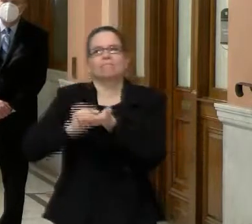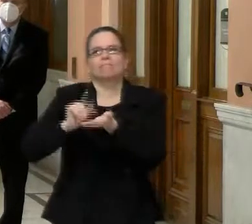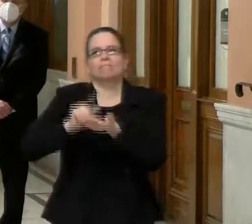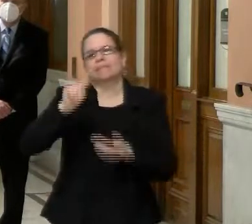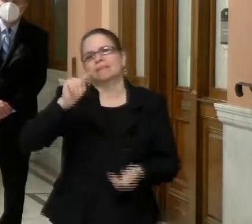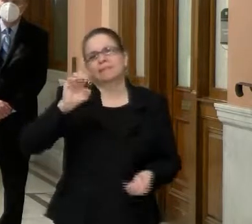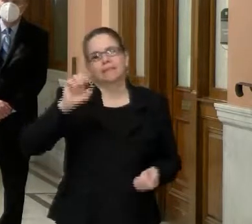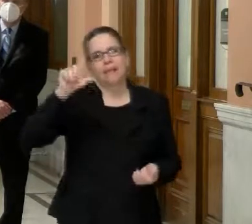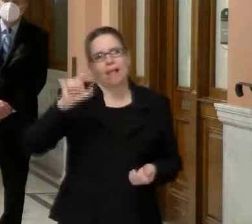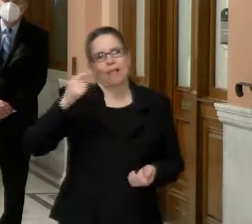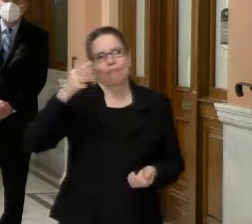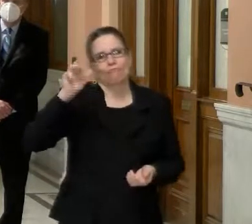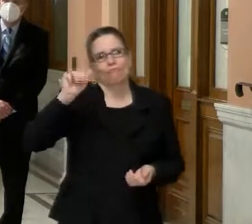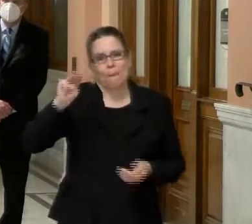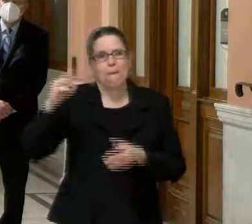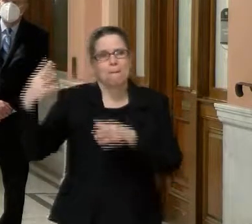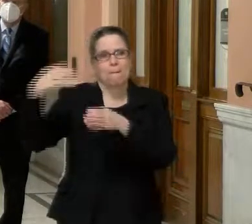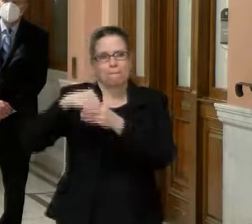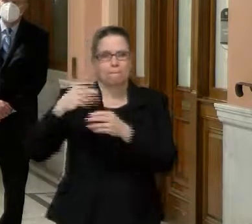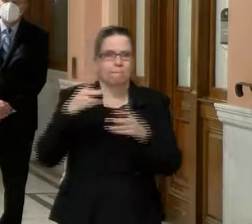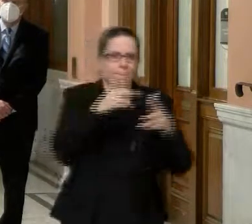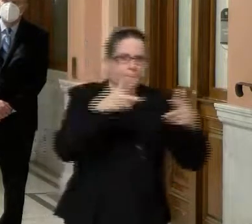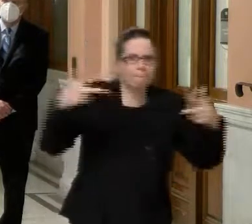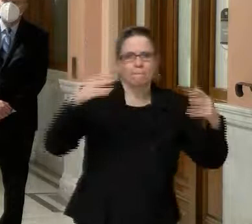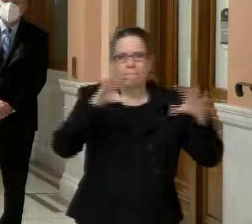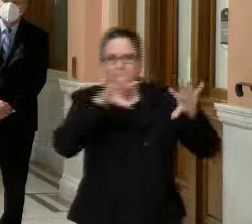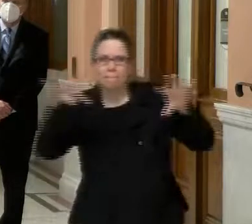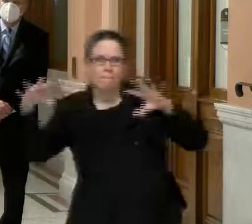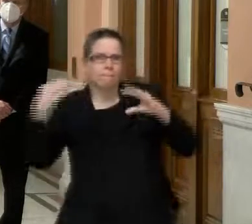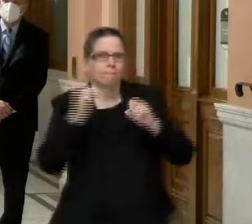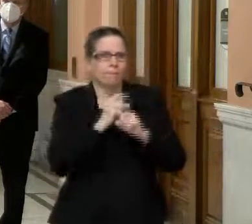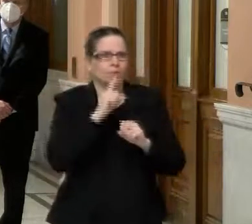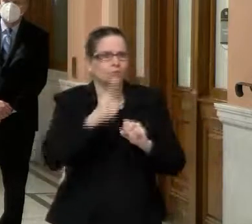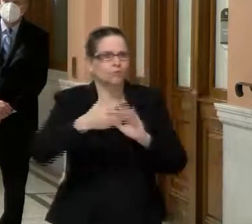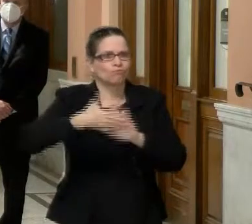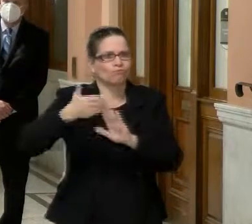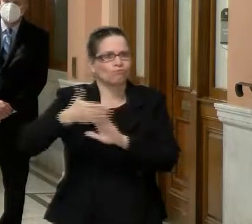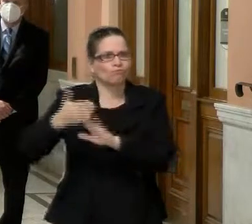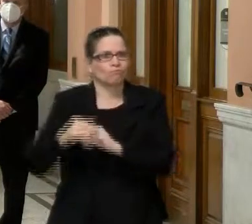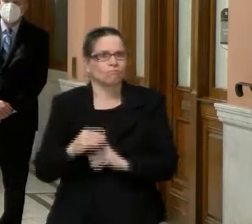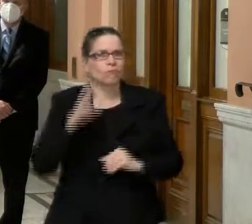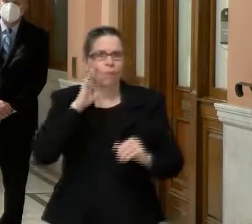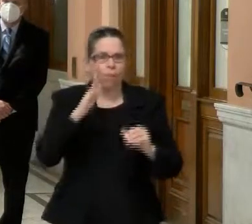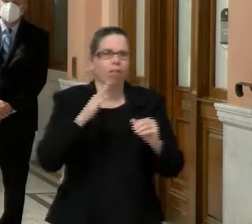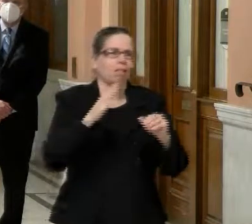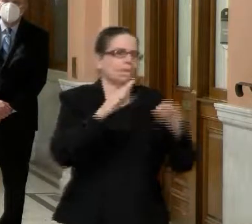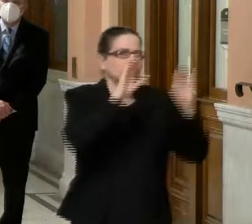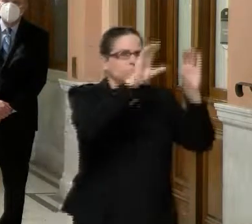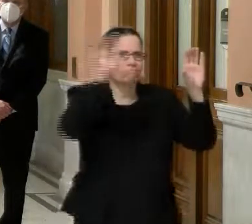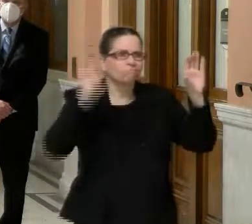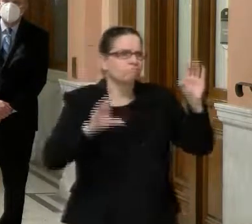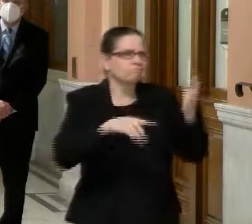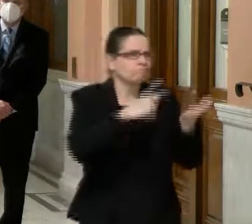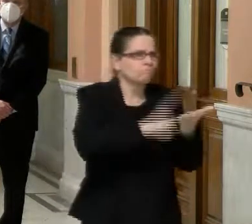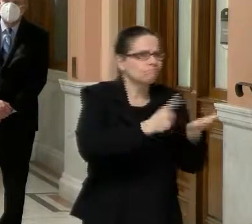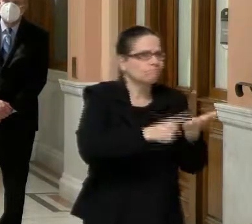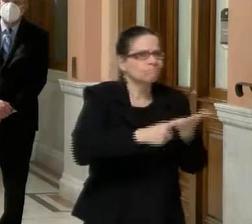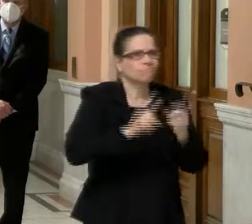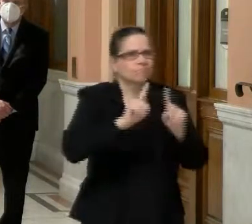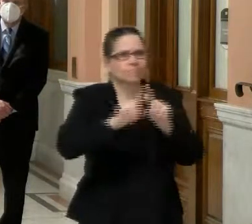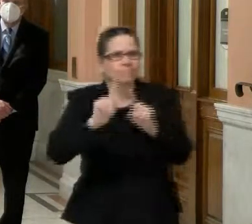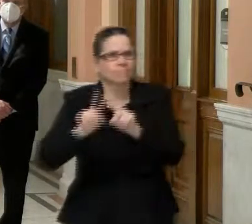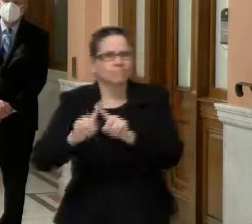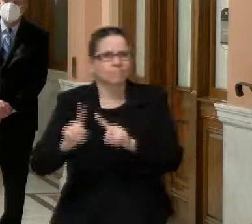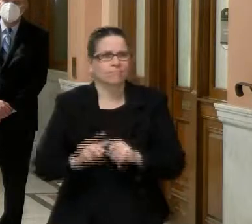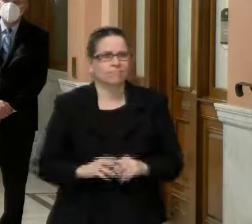us to get, uh, more information out and answer questions that folks have. I know Dr. Castile and some folks from UMass will